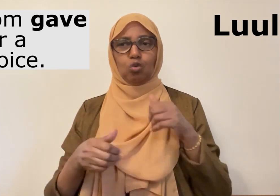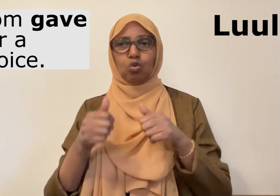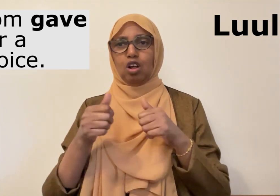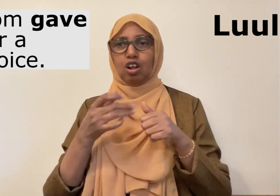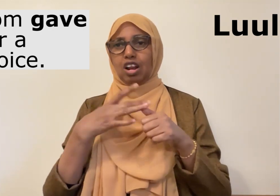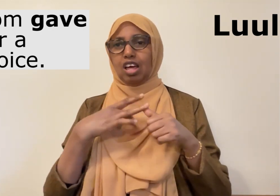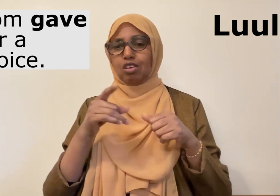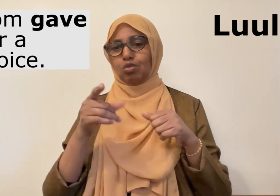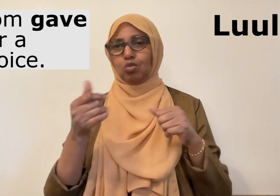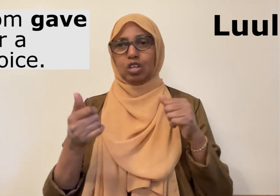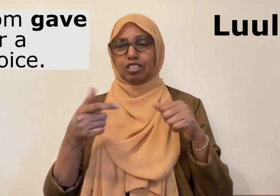better.